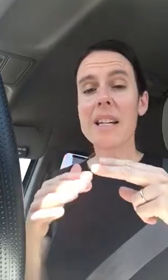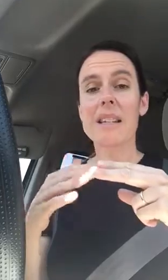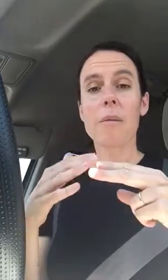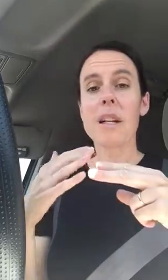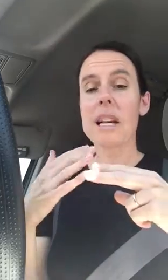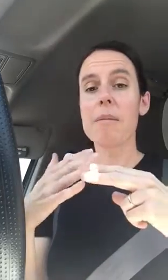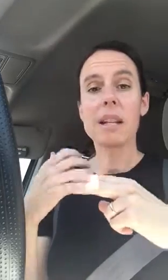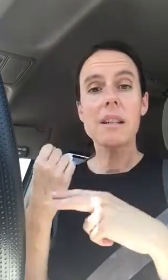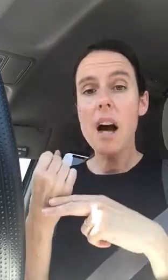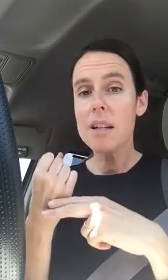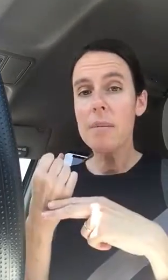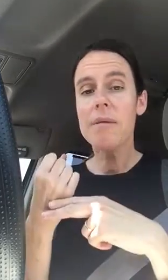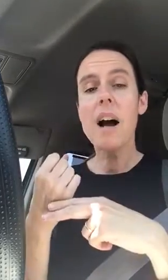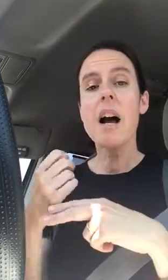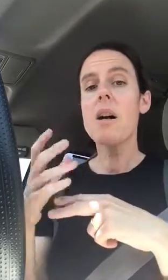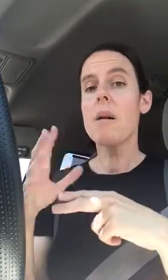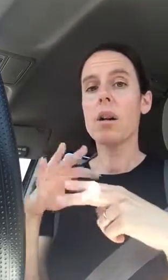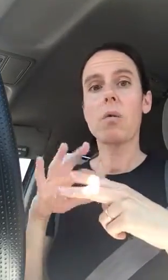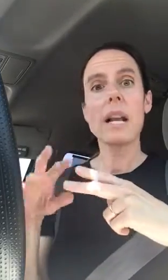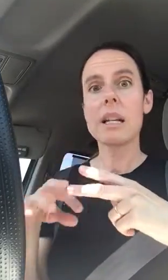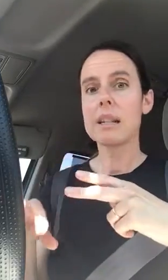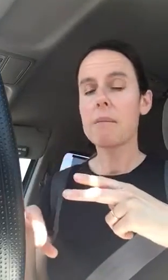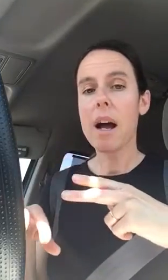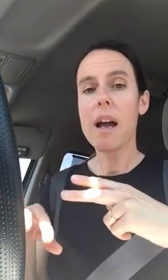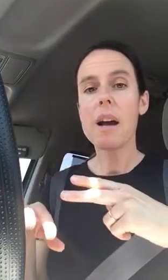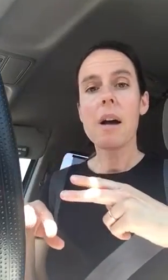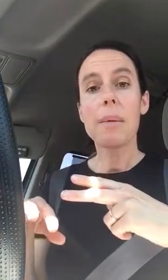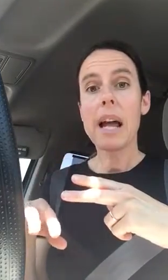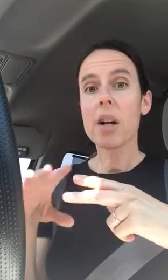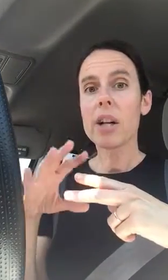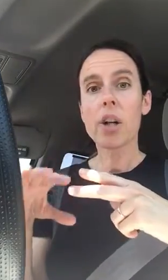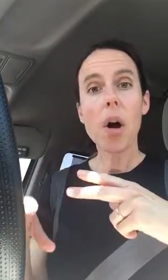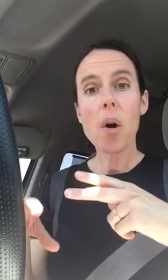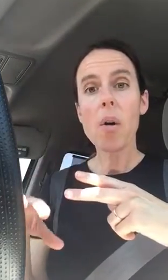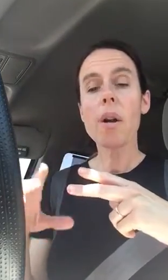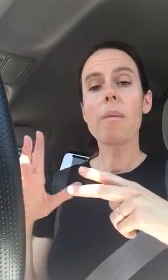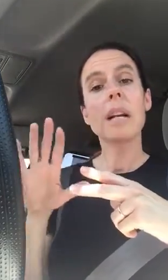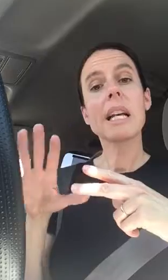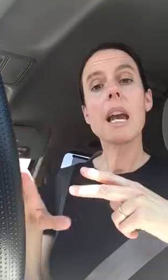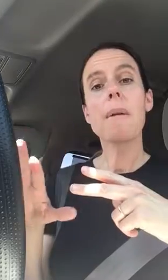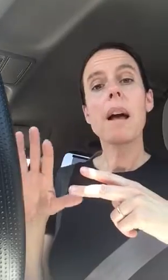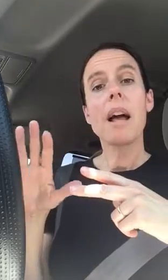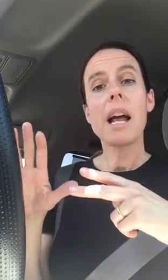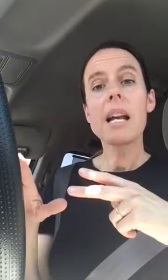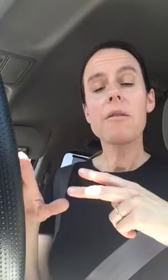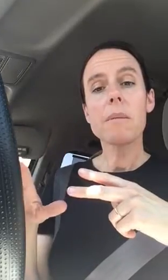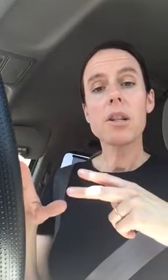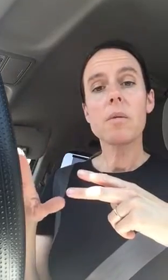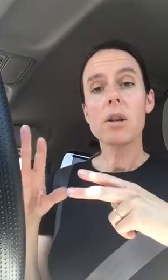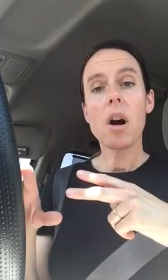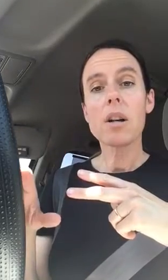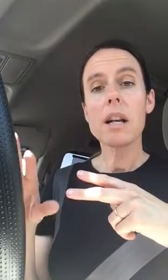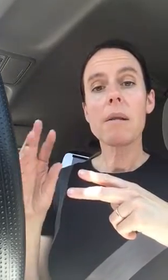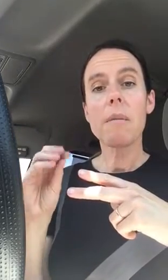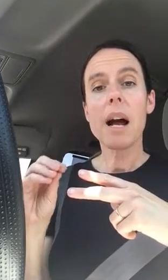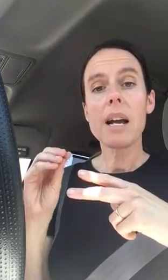I'm gonna keep things locked up in file I'm gonna write things in my planner in code. I'm gonna keep any information regarding my